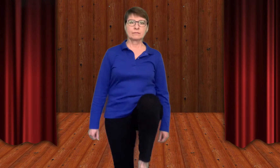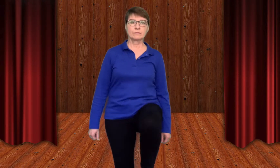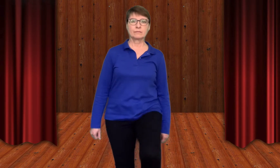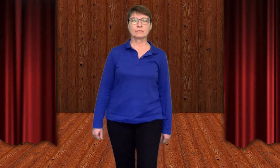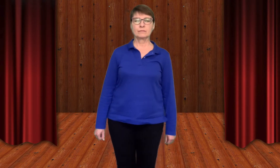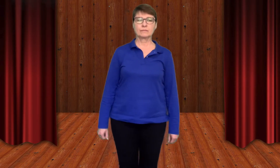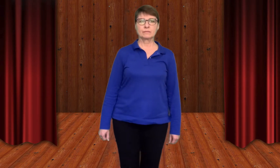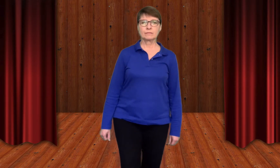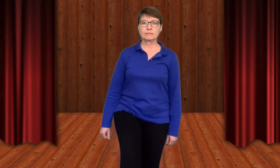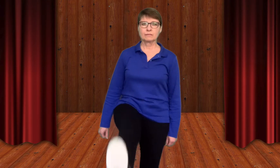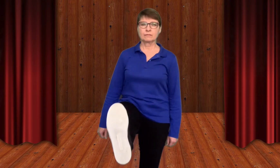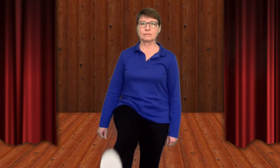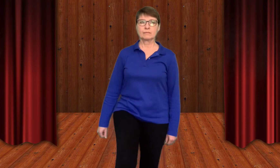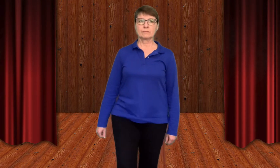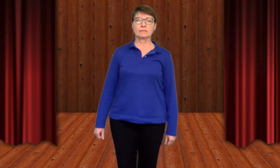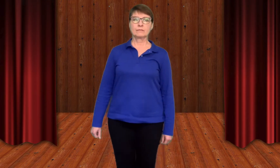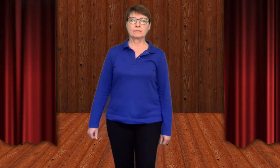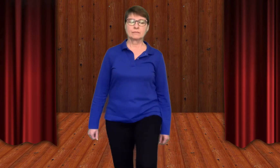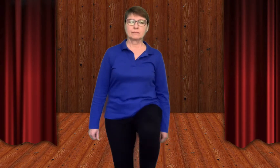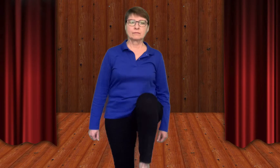Keep moving like a machine.